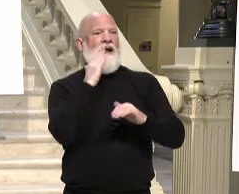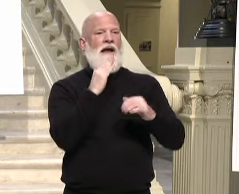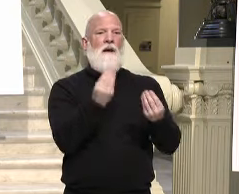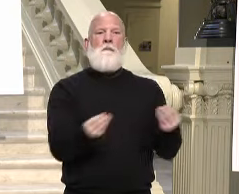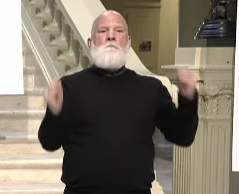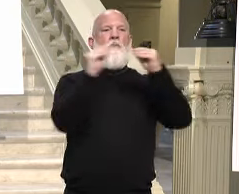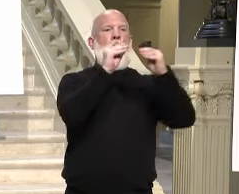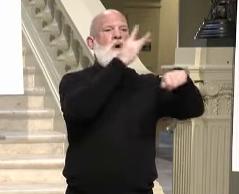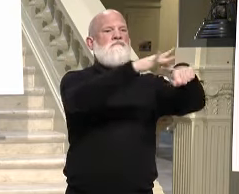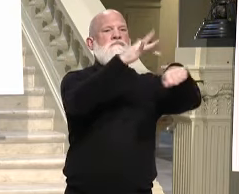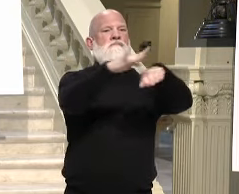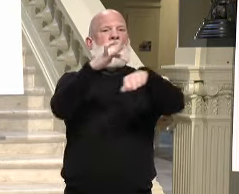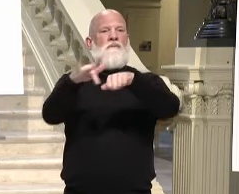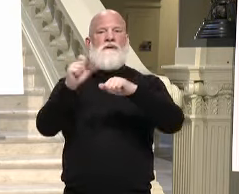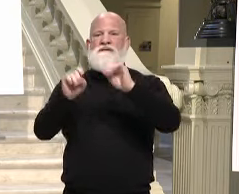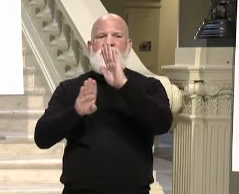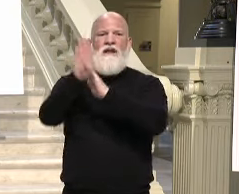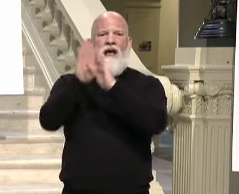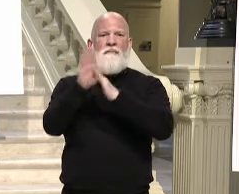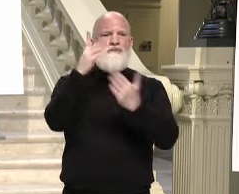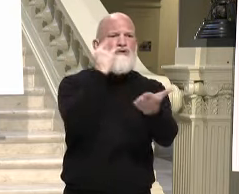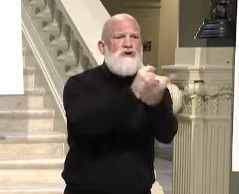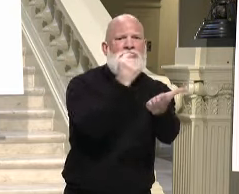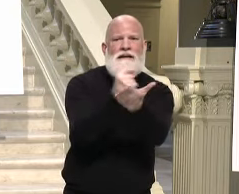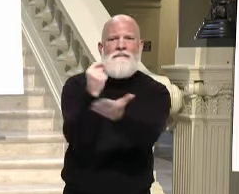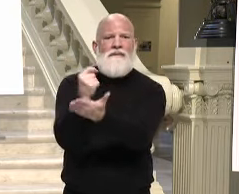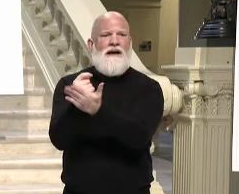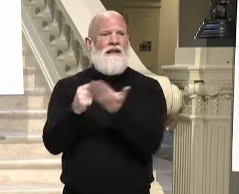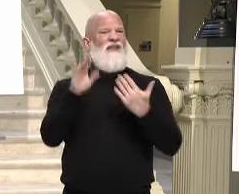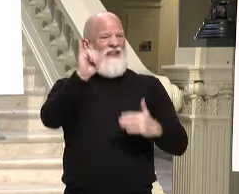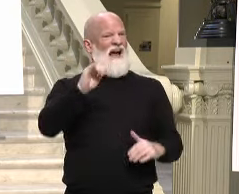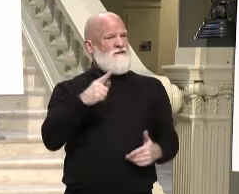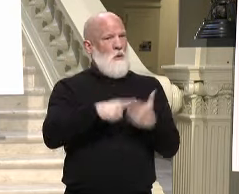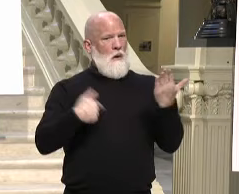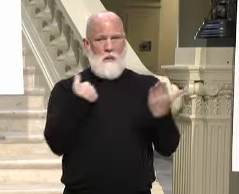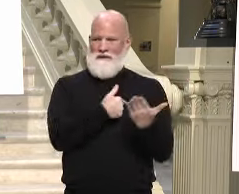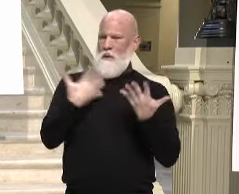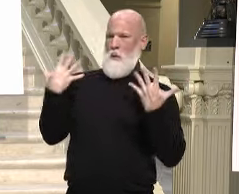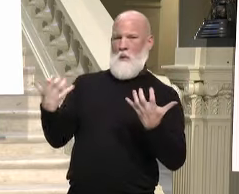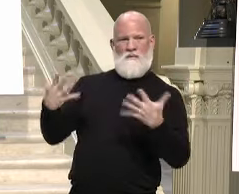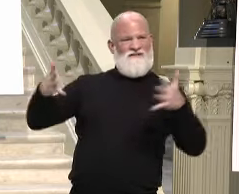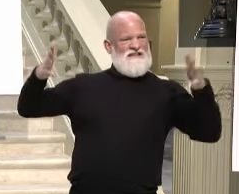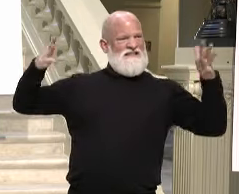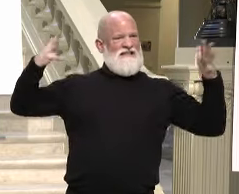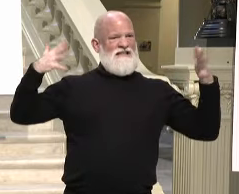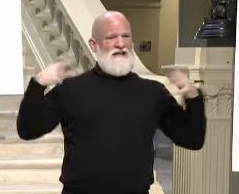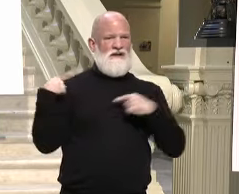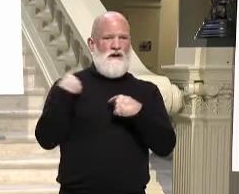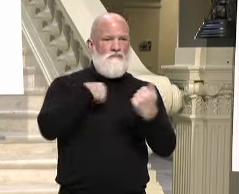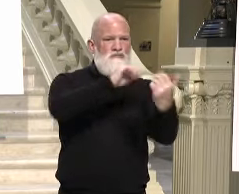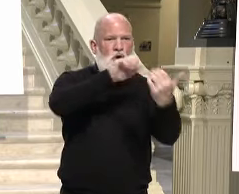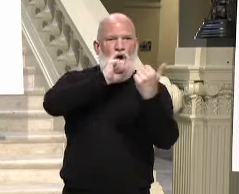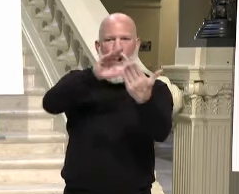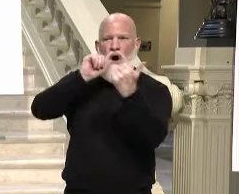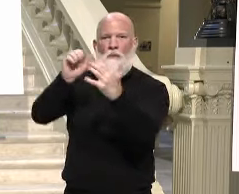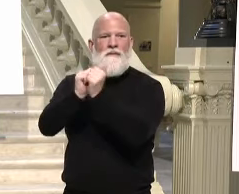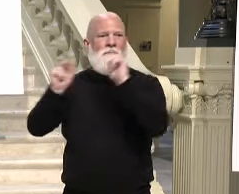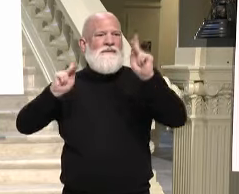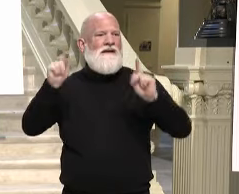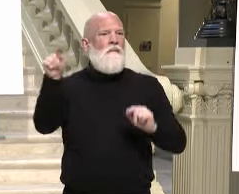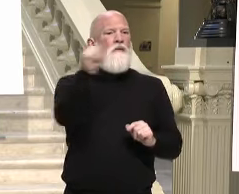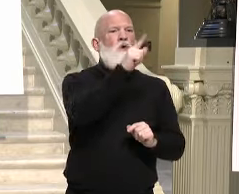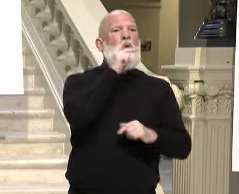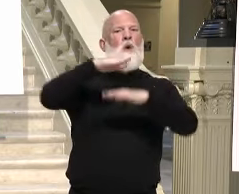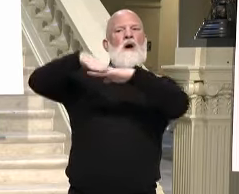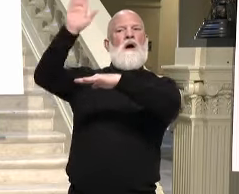the treatments. And that is what we have done with vaccinating our seniors in our state is to try to give relief to our hospitals. And we've